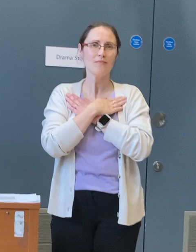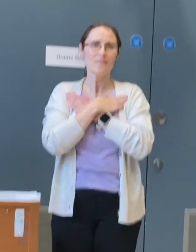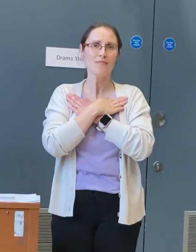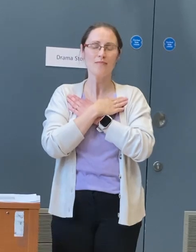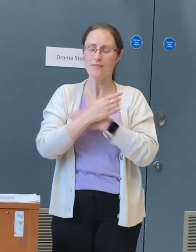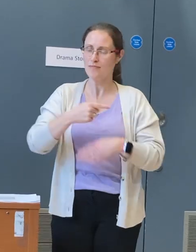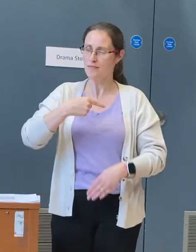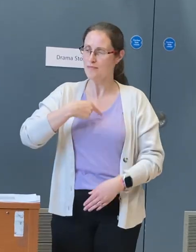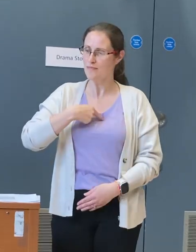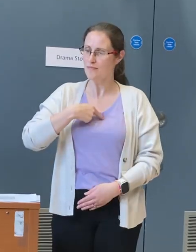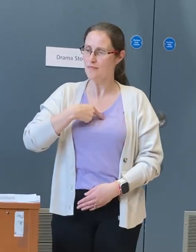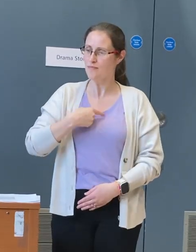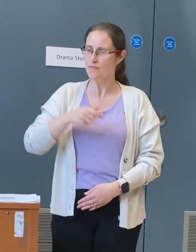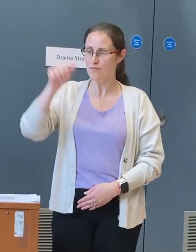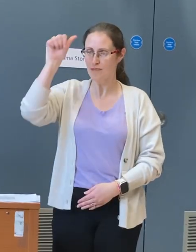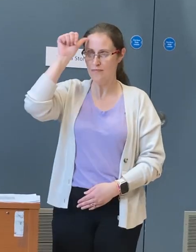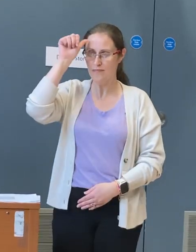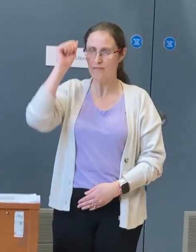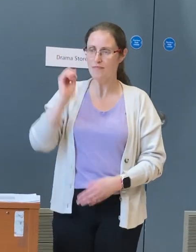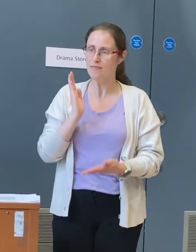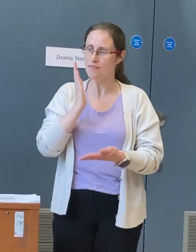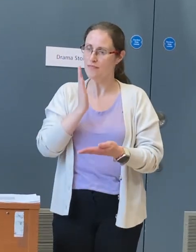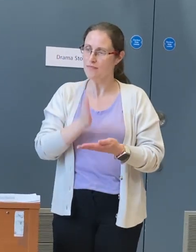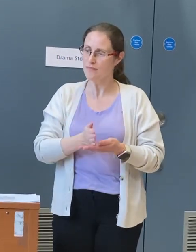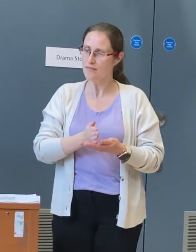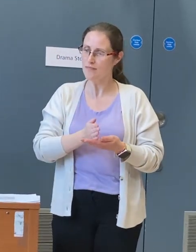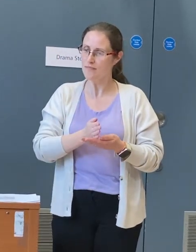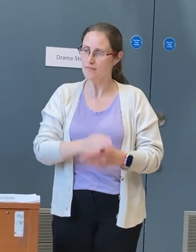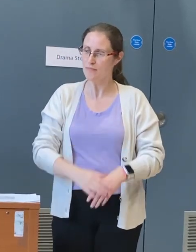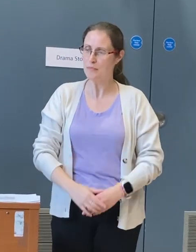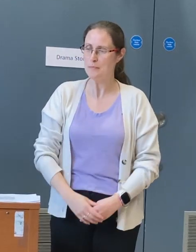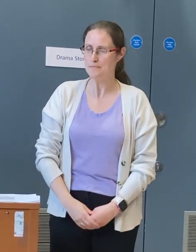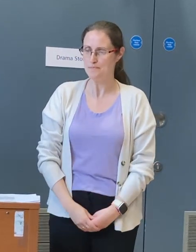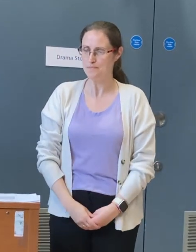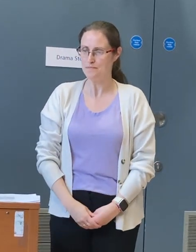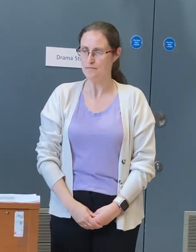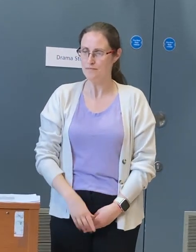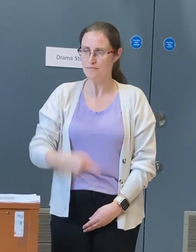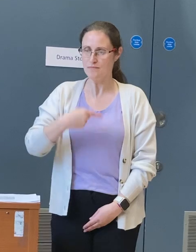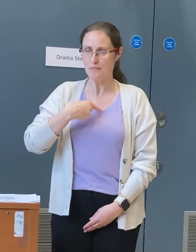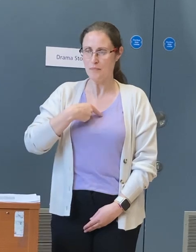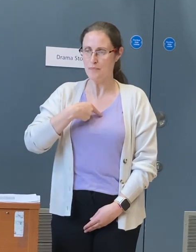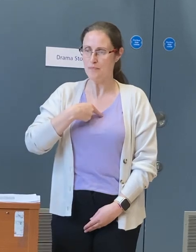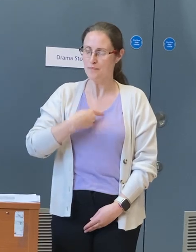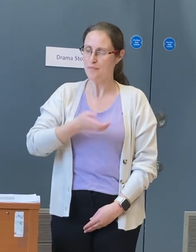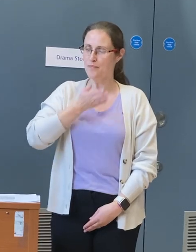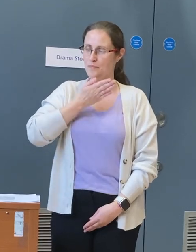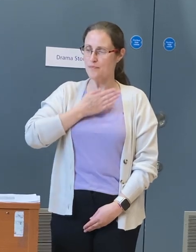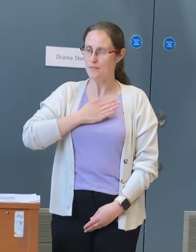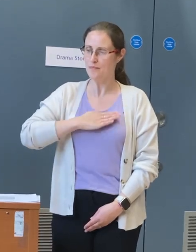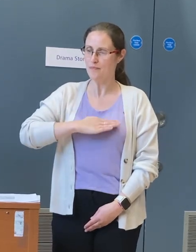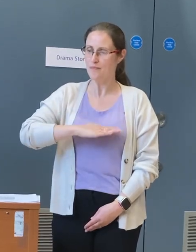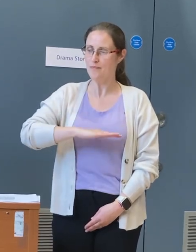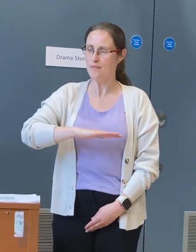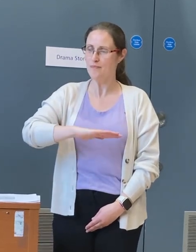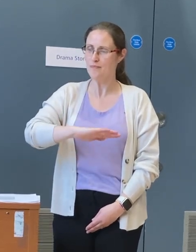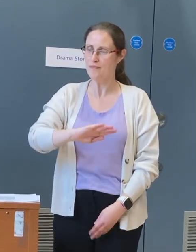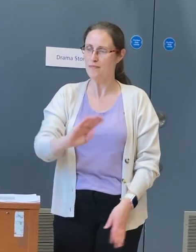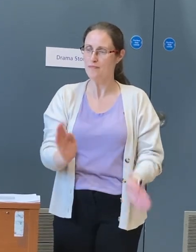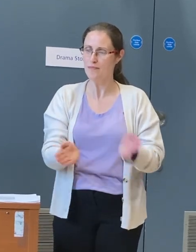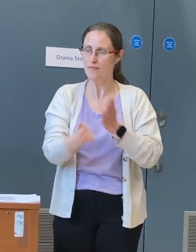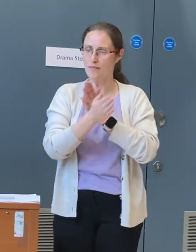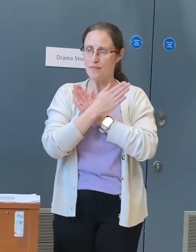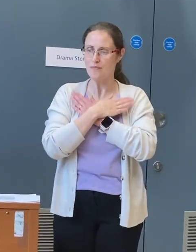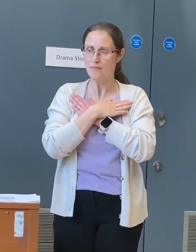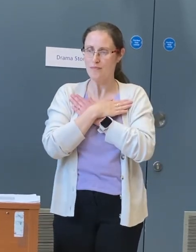love, I know you can't save me but you. I would do anything